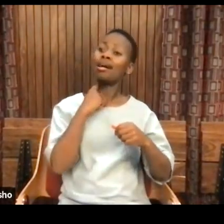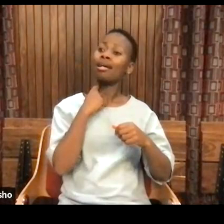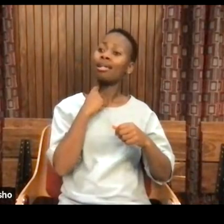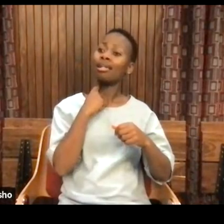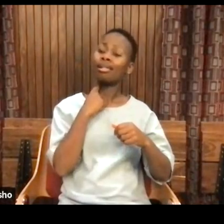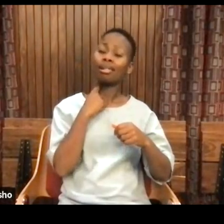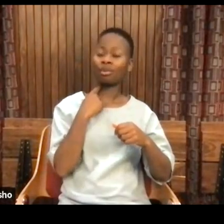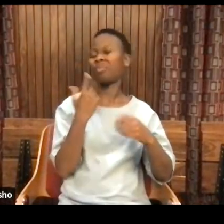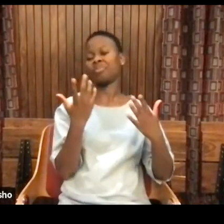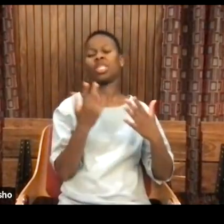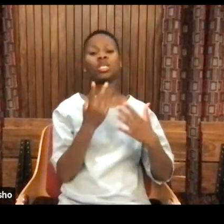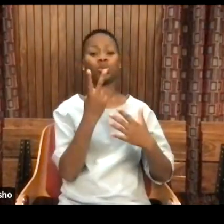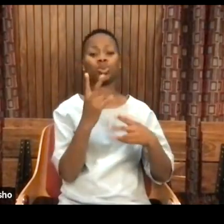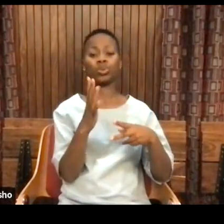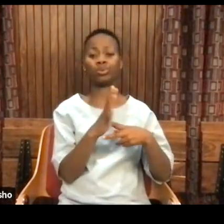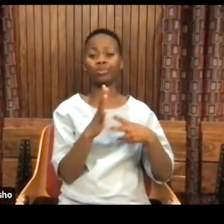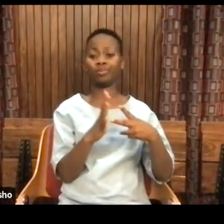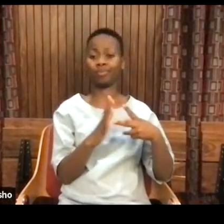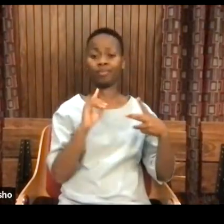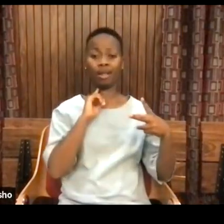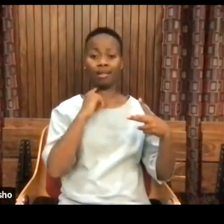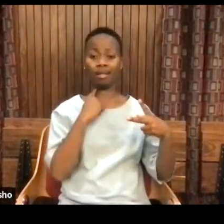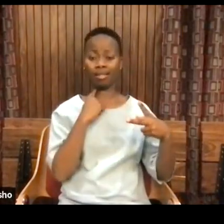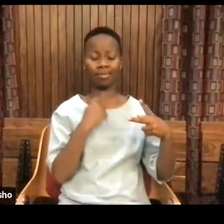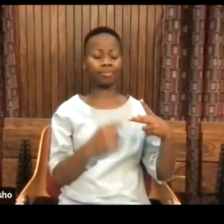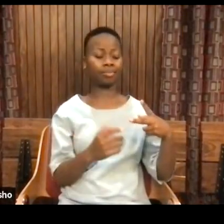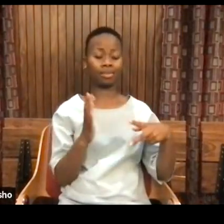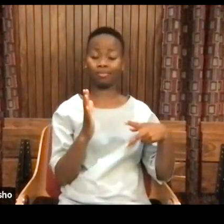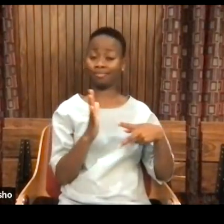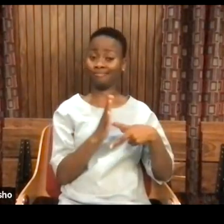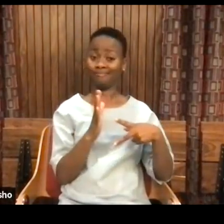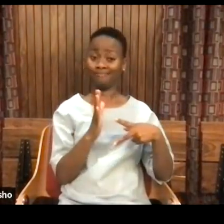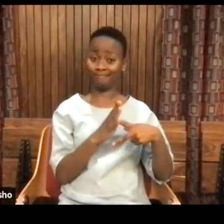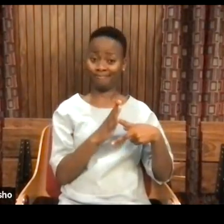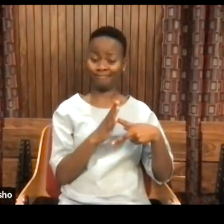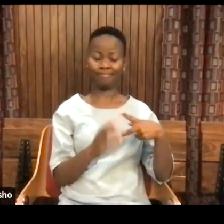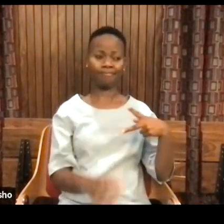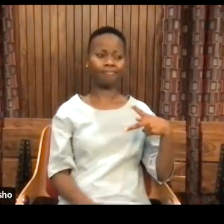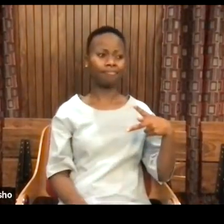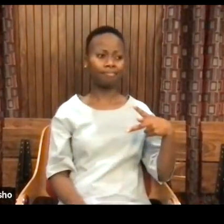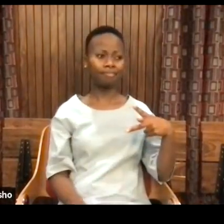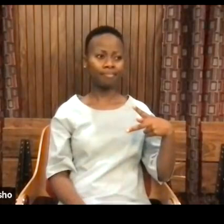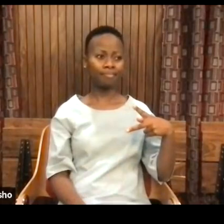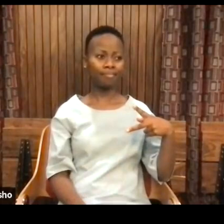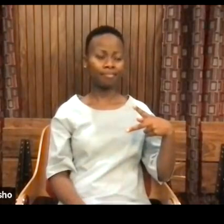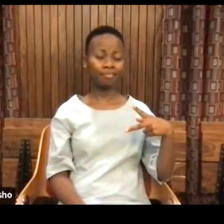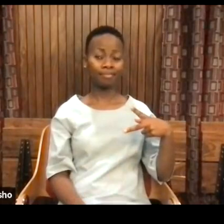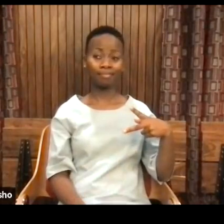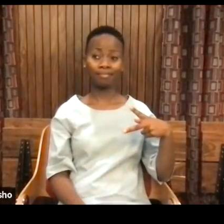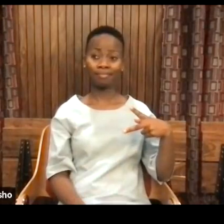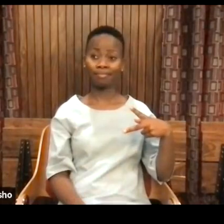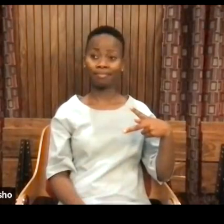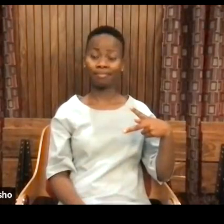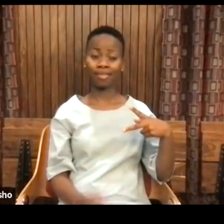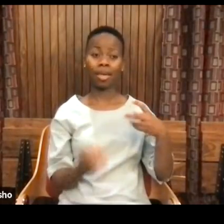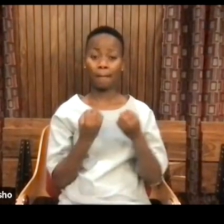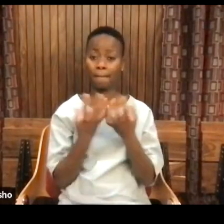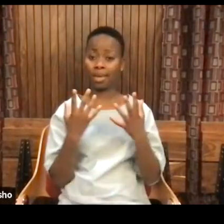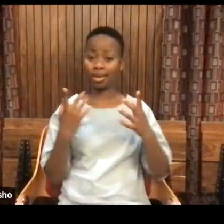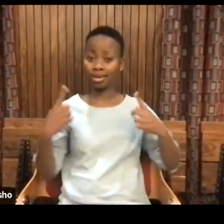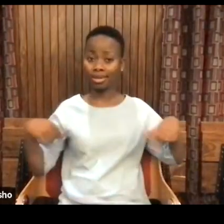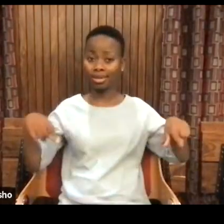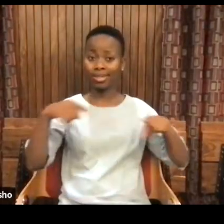let's talk about two lies. The first lie is that many of us have inherited